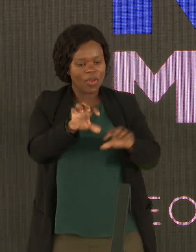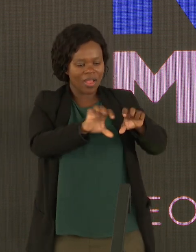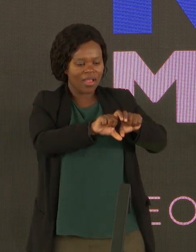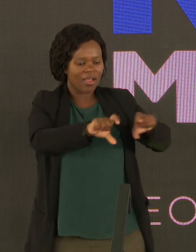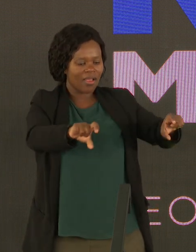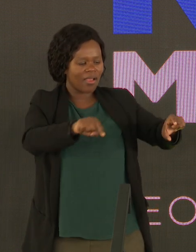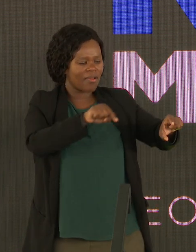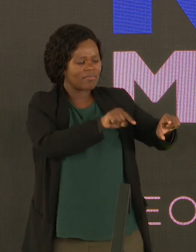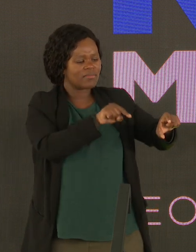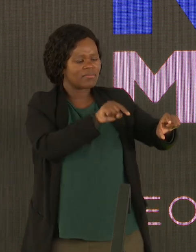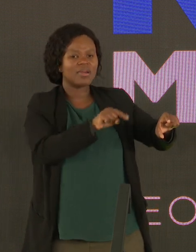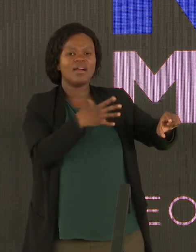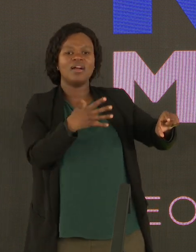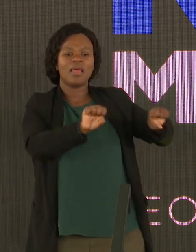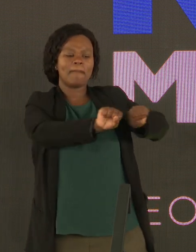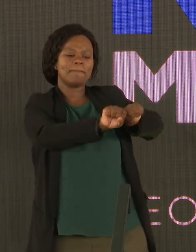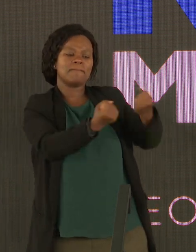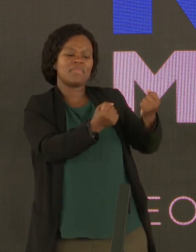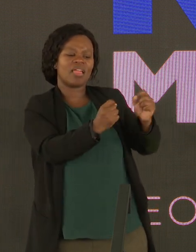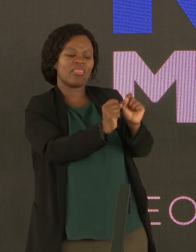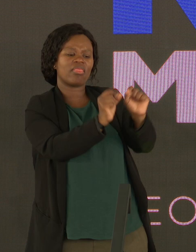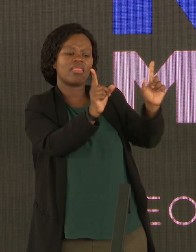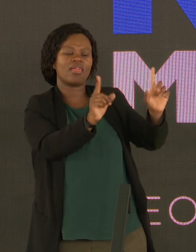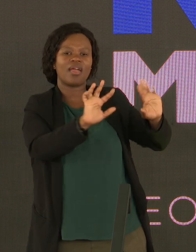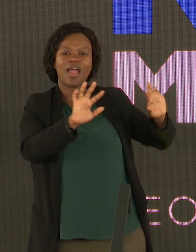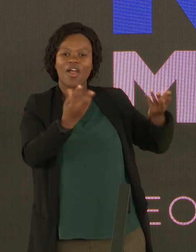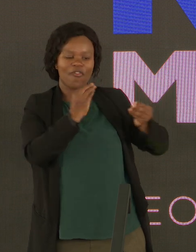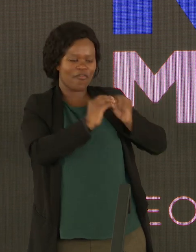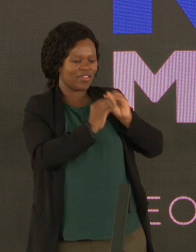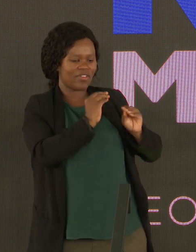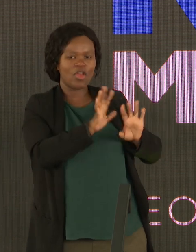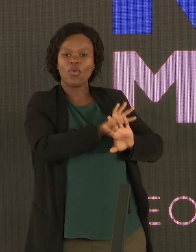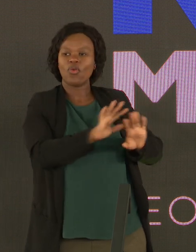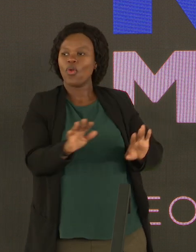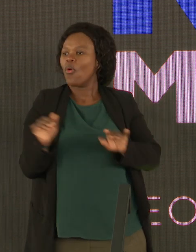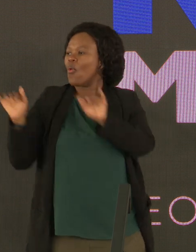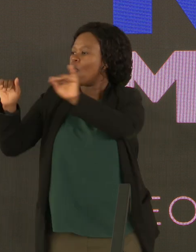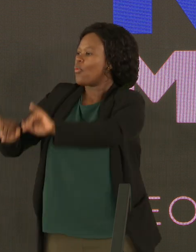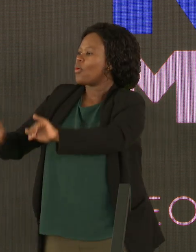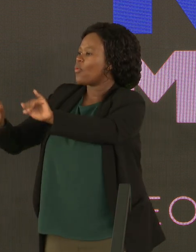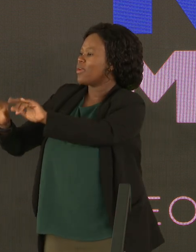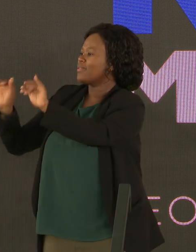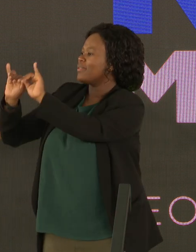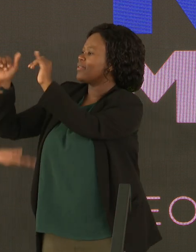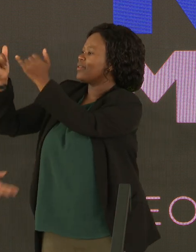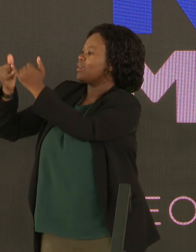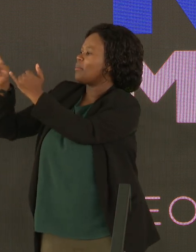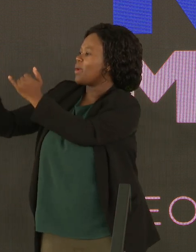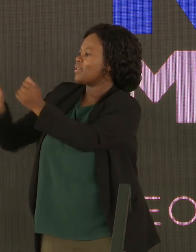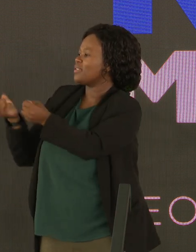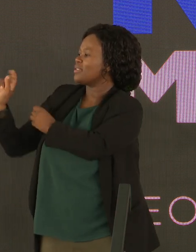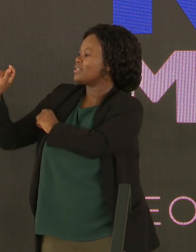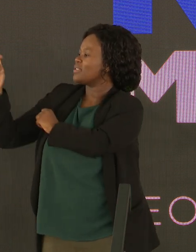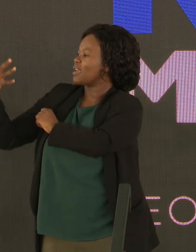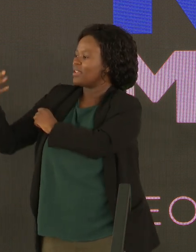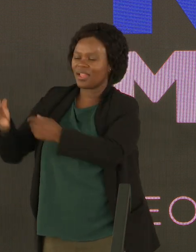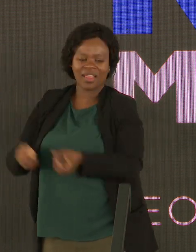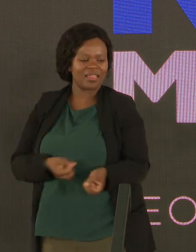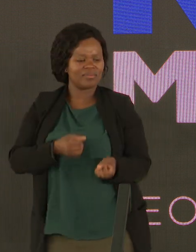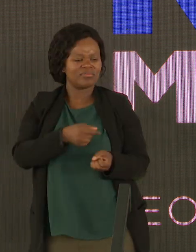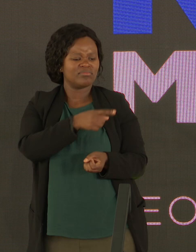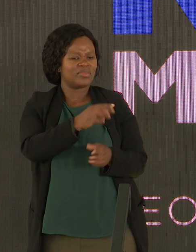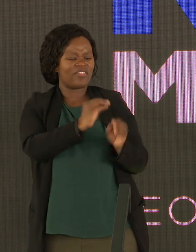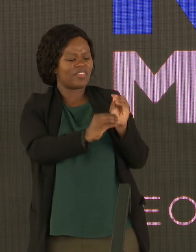and say, how do I fix that? Instead of waiting for some company to be given a tender to do it and then the company doesn't do it anyways, right?